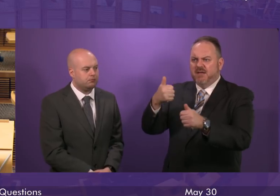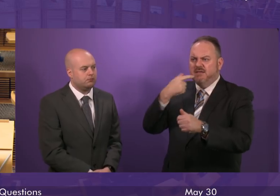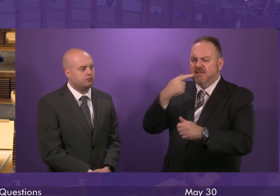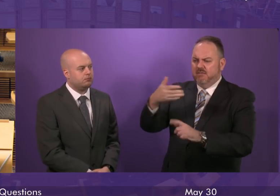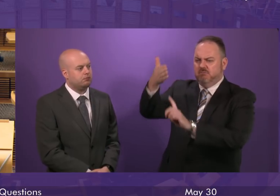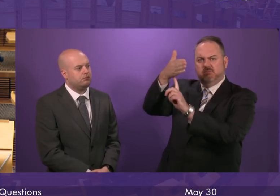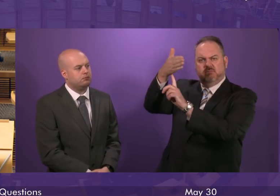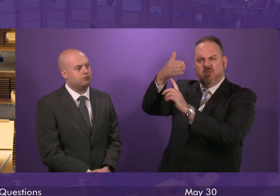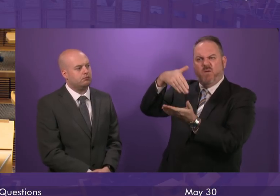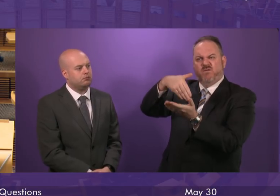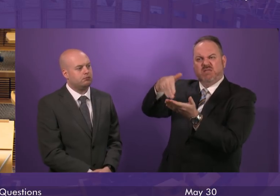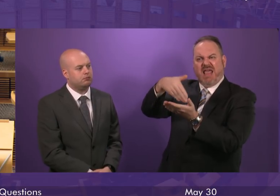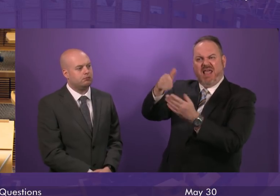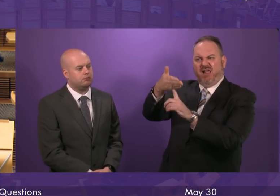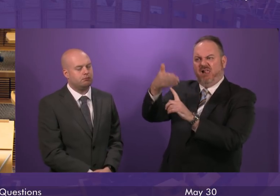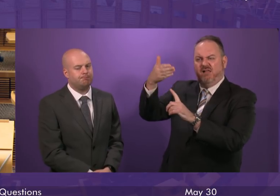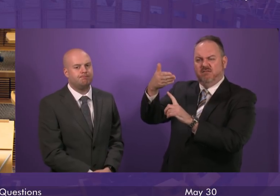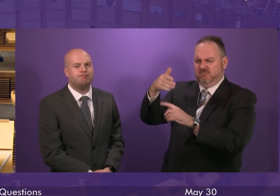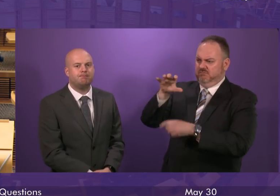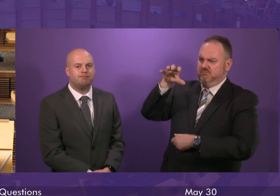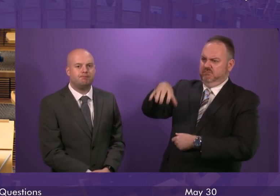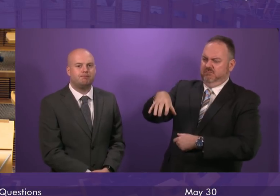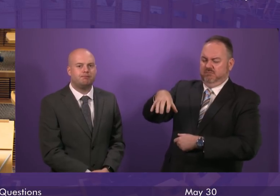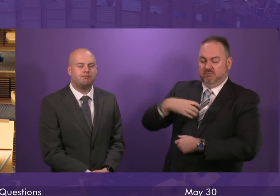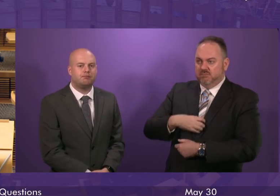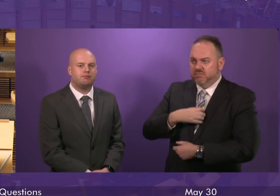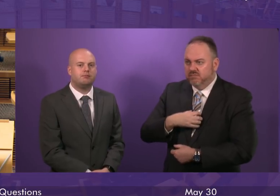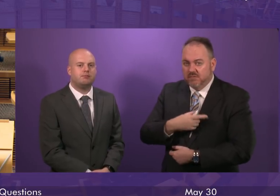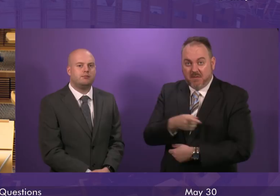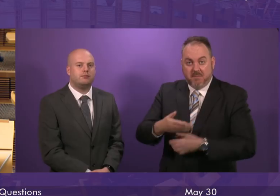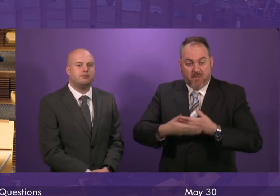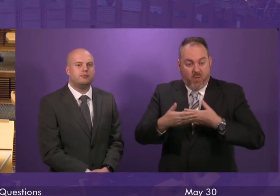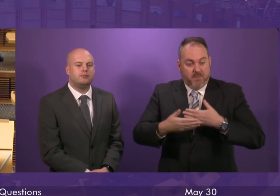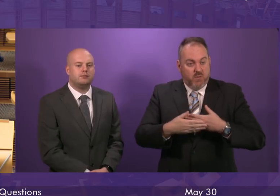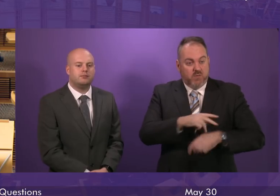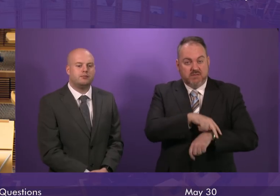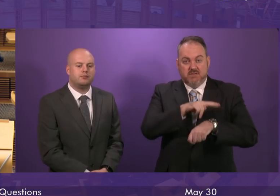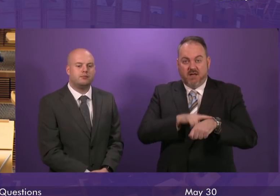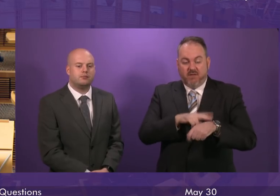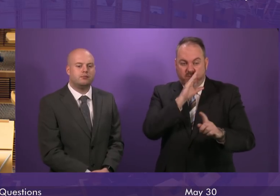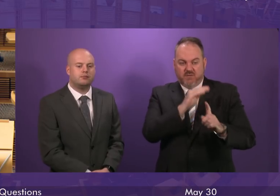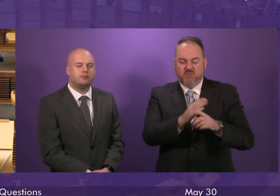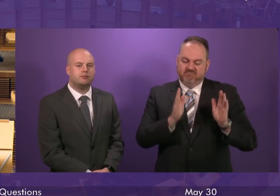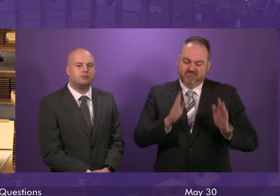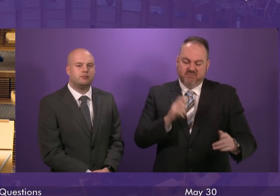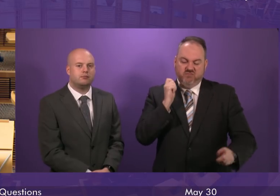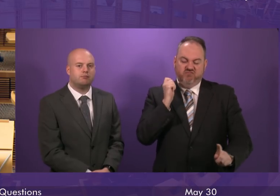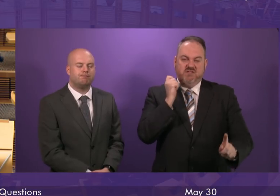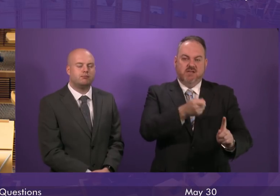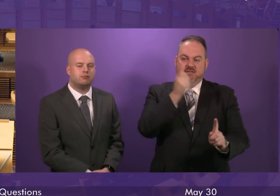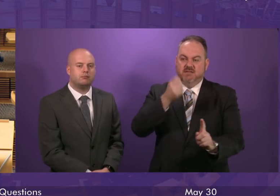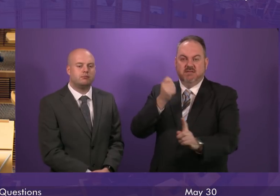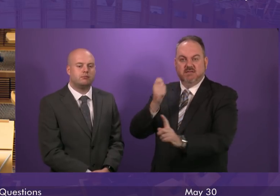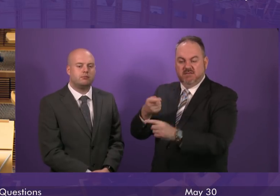perimeter fence. And tomorrow morning more workers will be issued with compulsory redundancy notices.